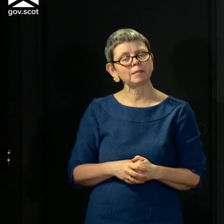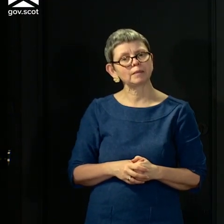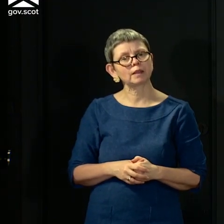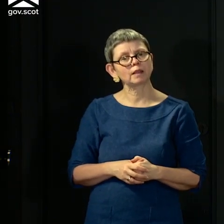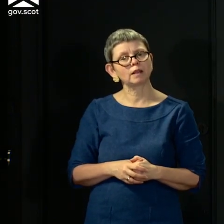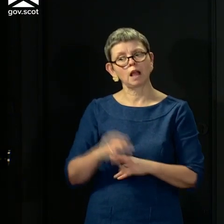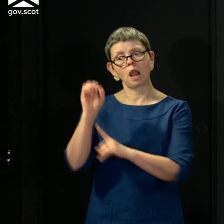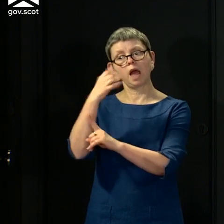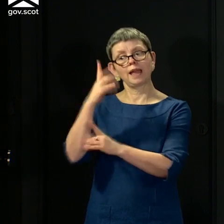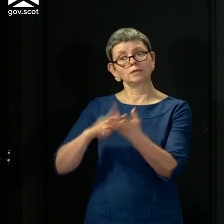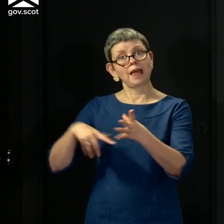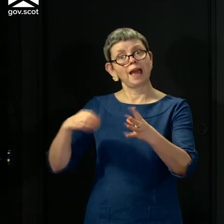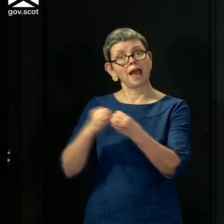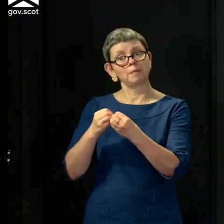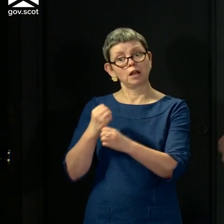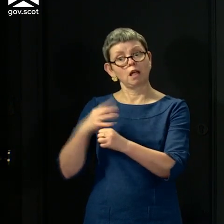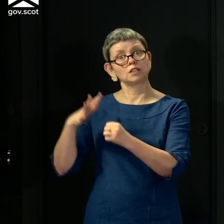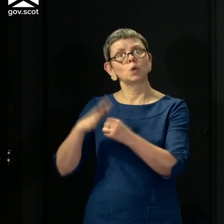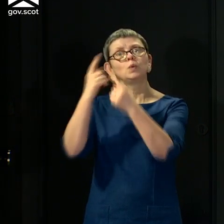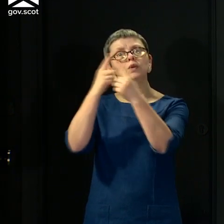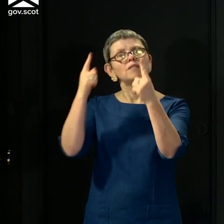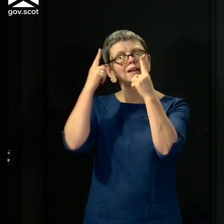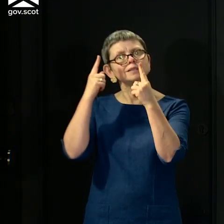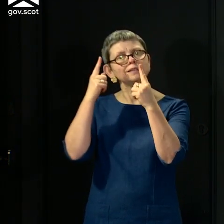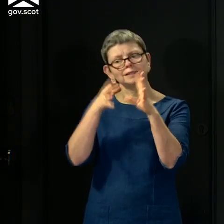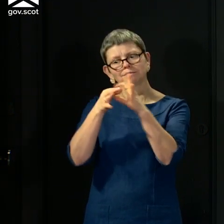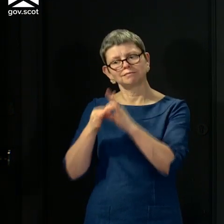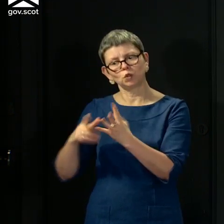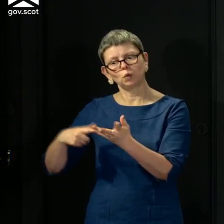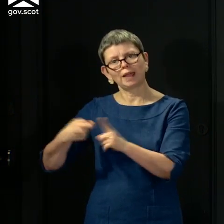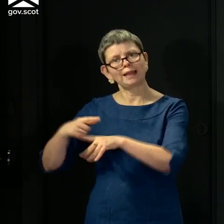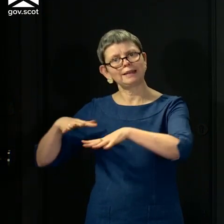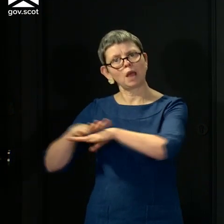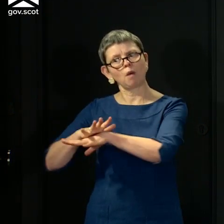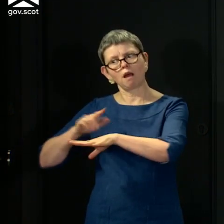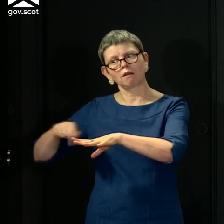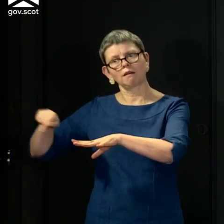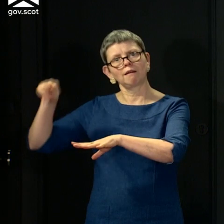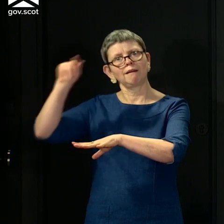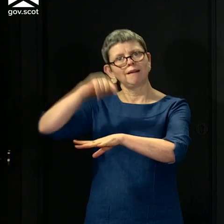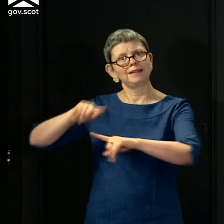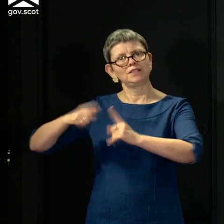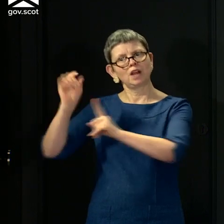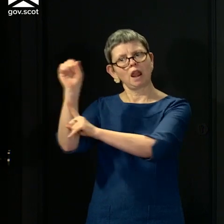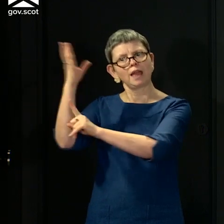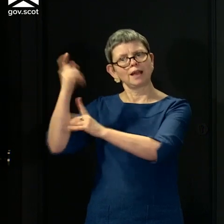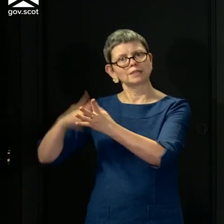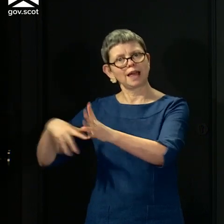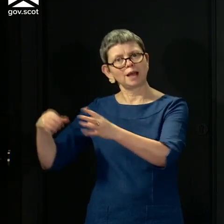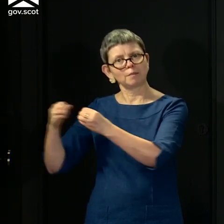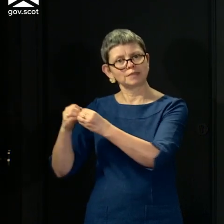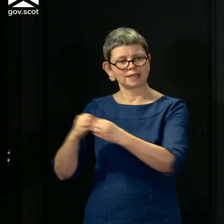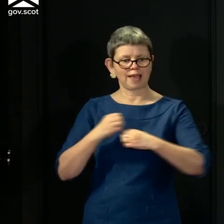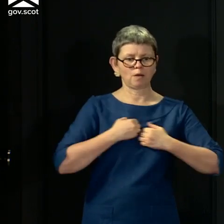Lighthouse lab in Glasgow University is part of this UK network of Lighthouse labs, and that's really important. And we then have our NHS